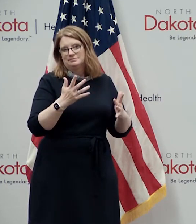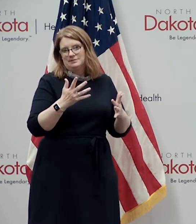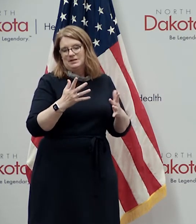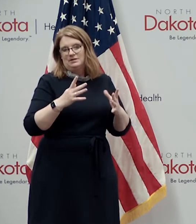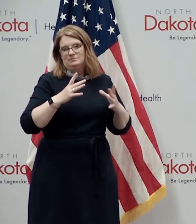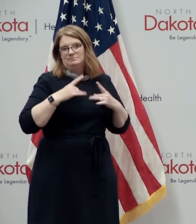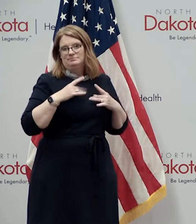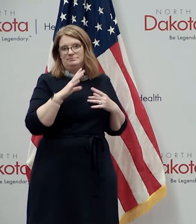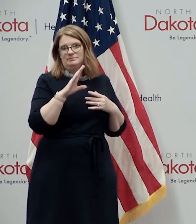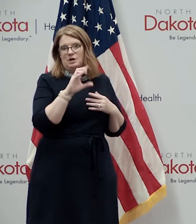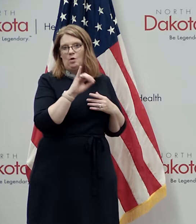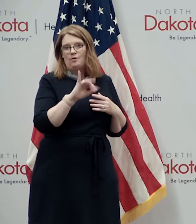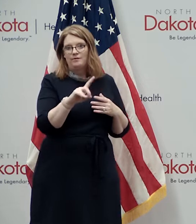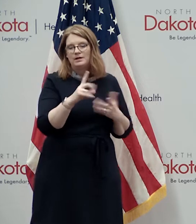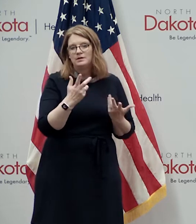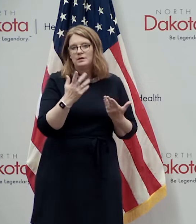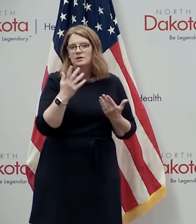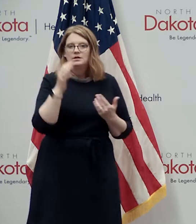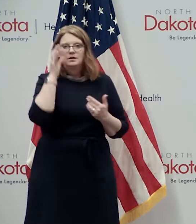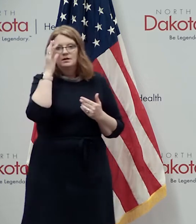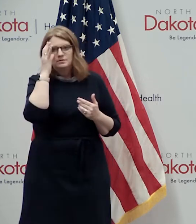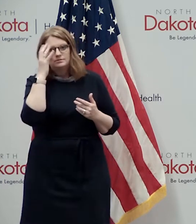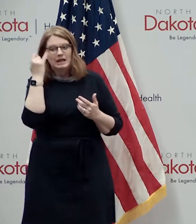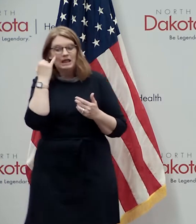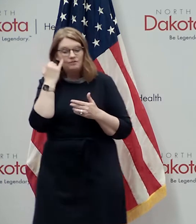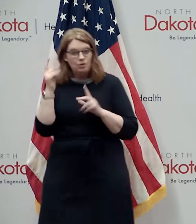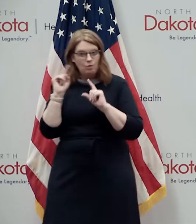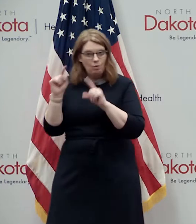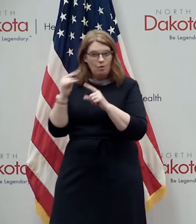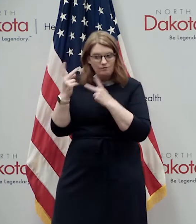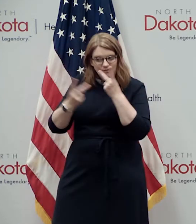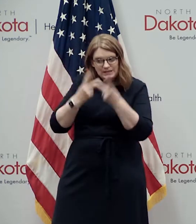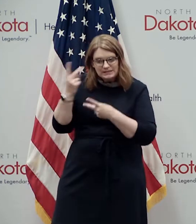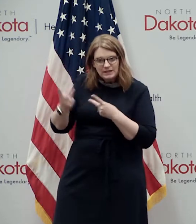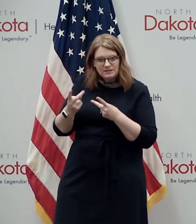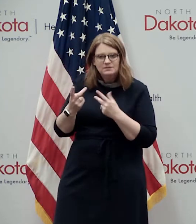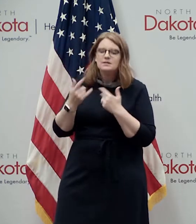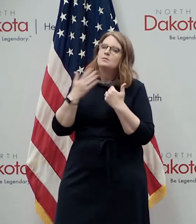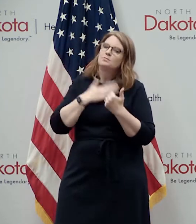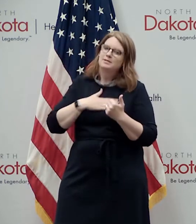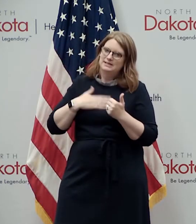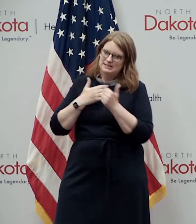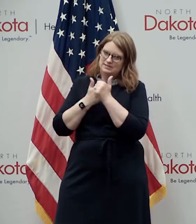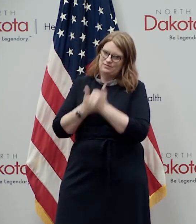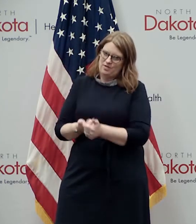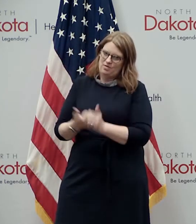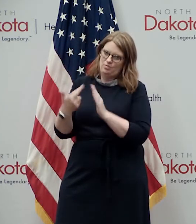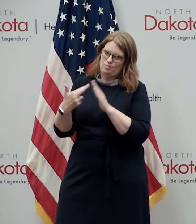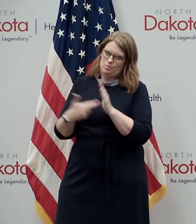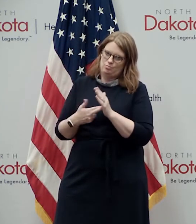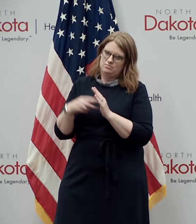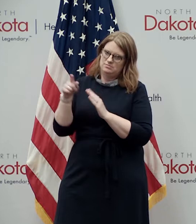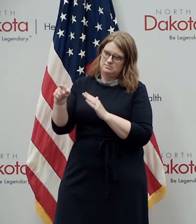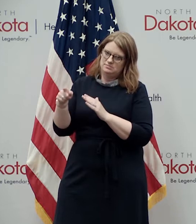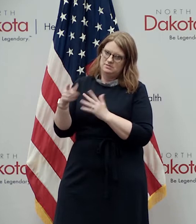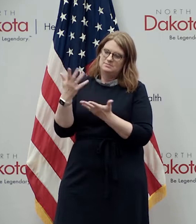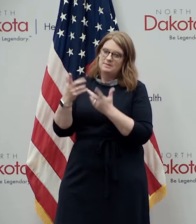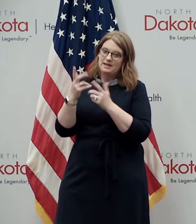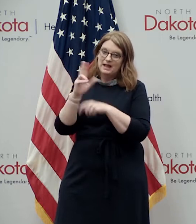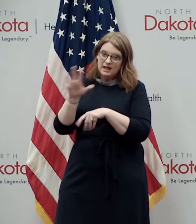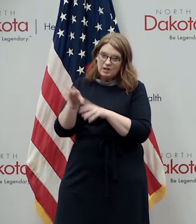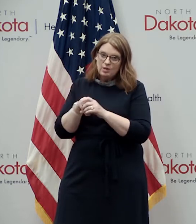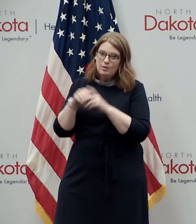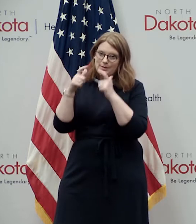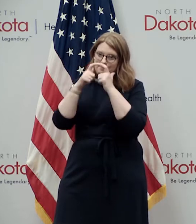opportunity to get tested and know your own status that's great if you do go visit you know please follow the guidelines from the facility that may include masks and